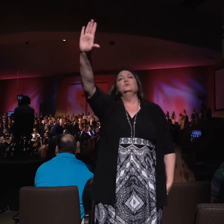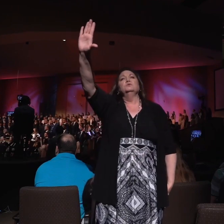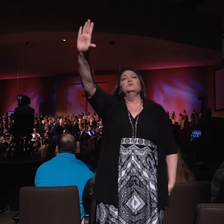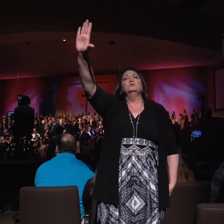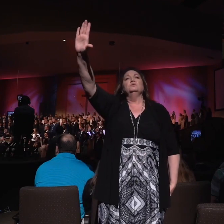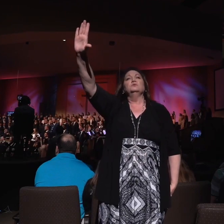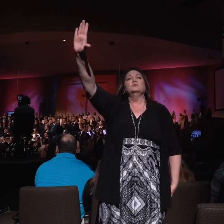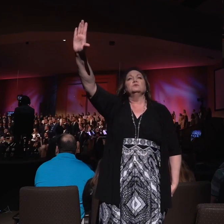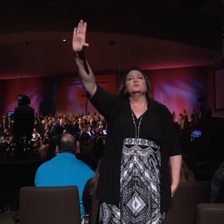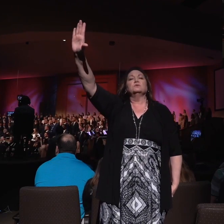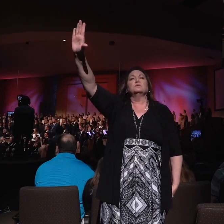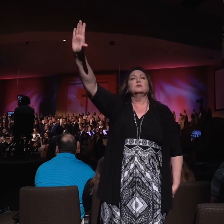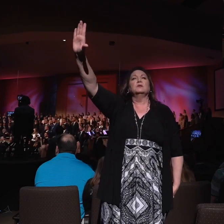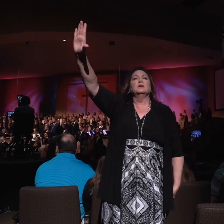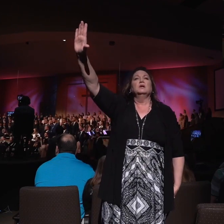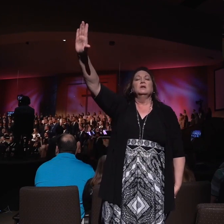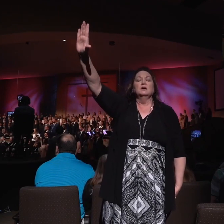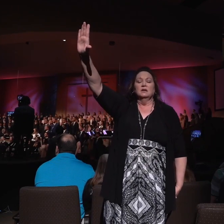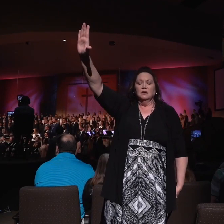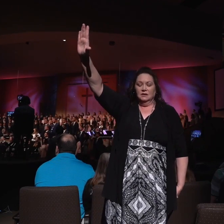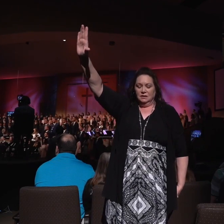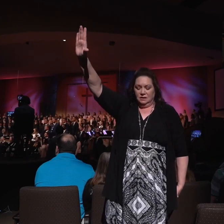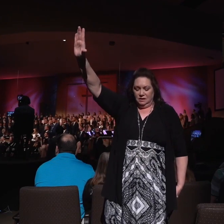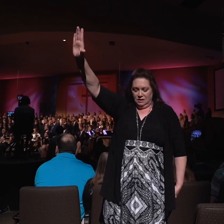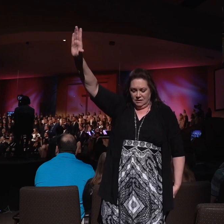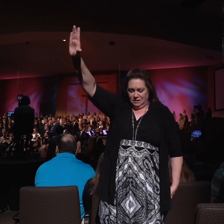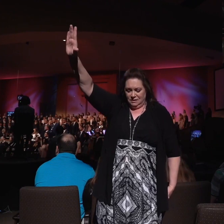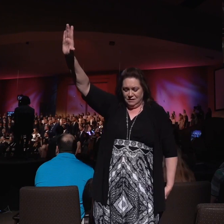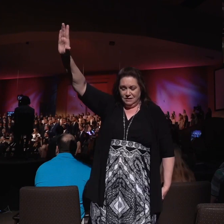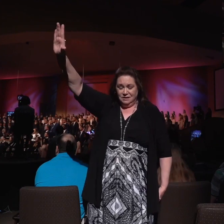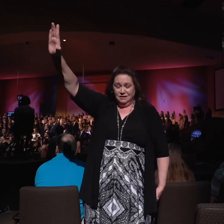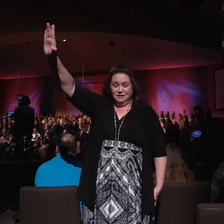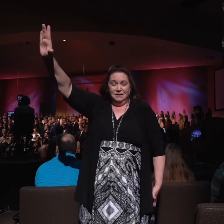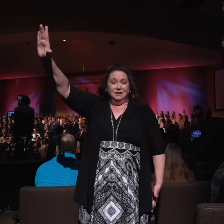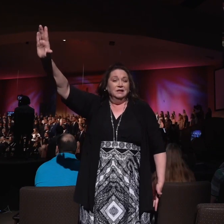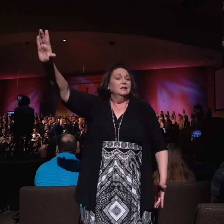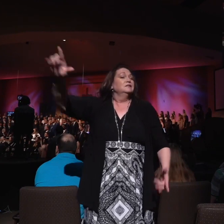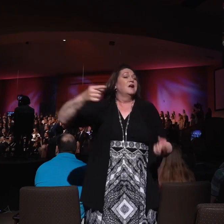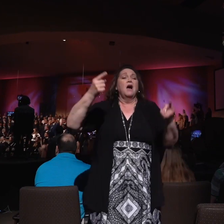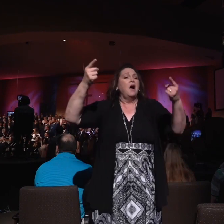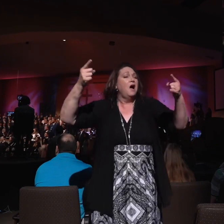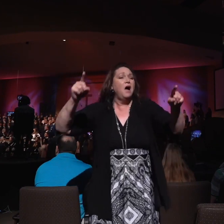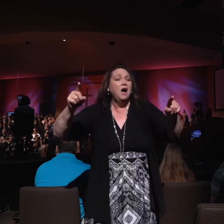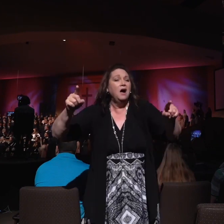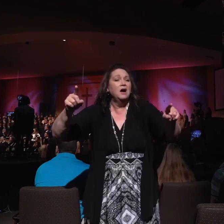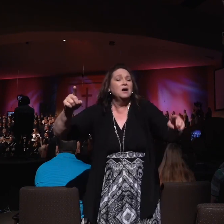And then through the darkness he